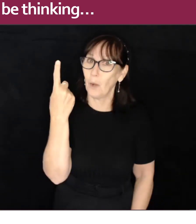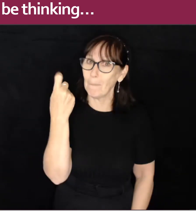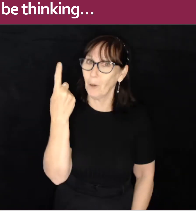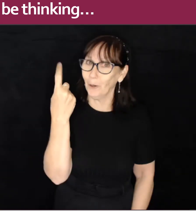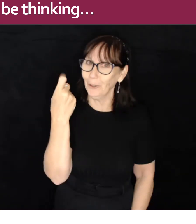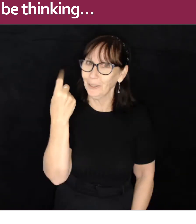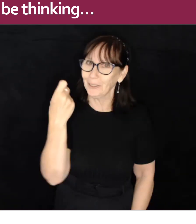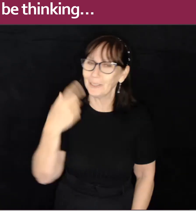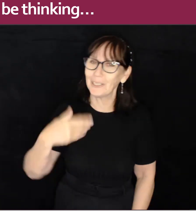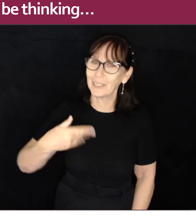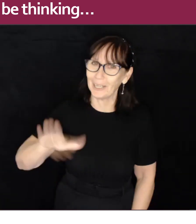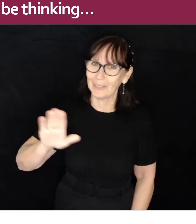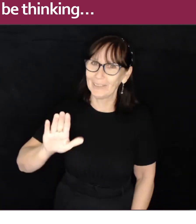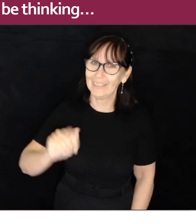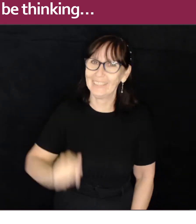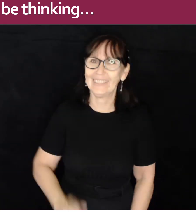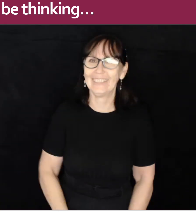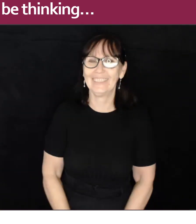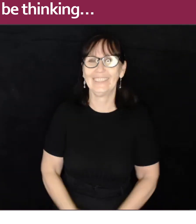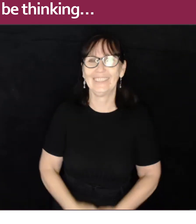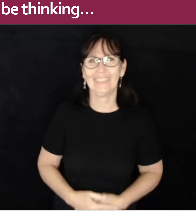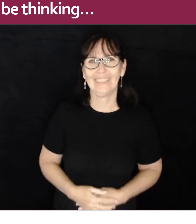one more to go.